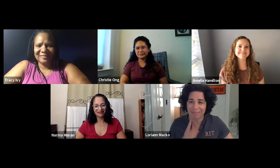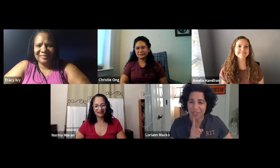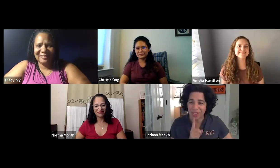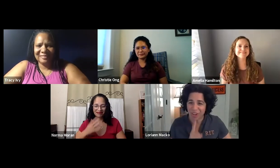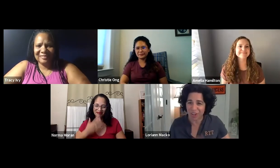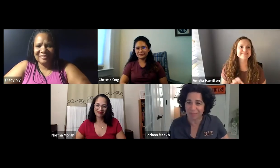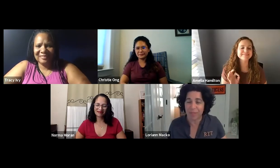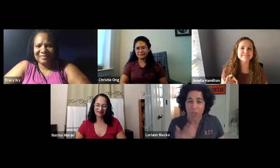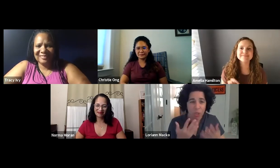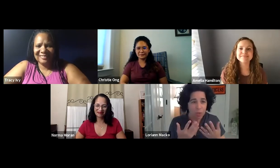that, Lorianne.